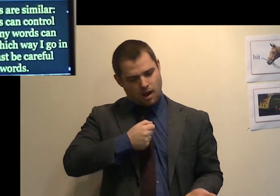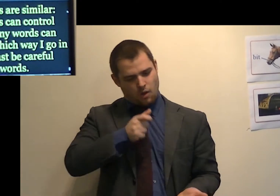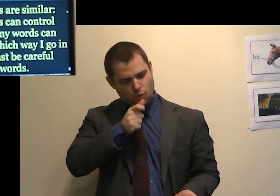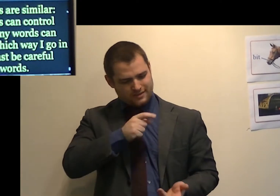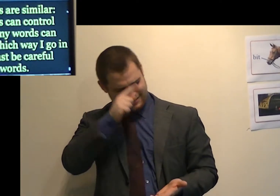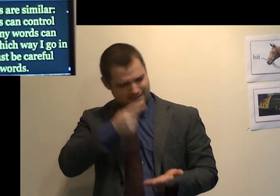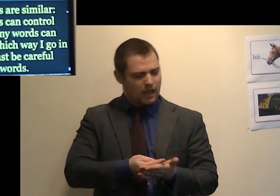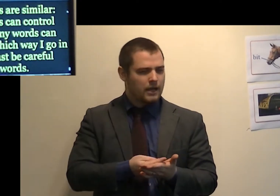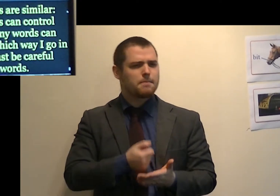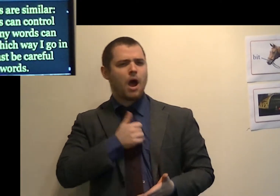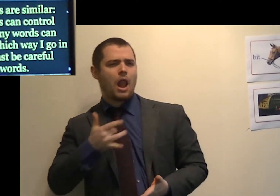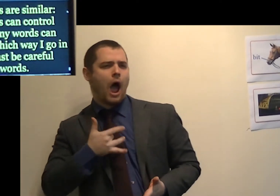way I go in life.